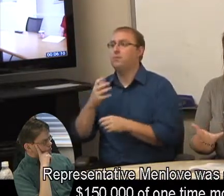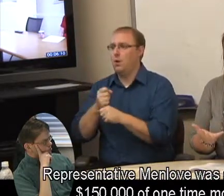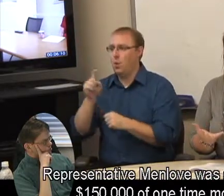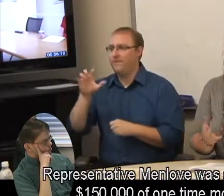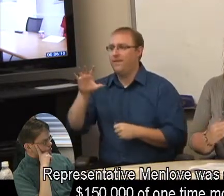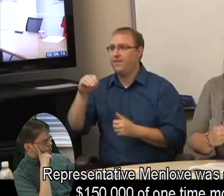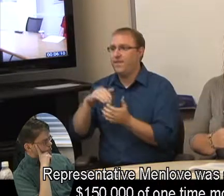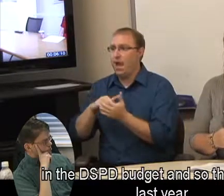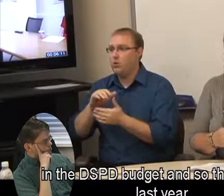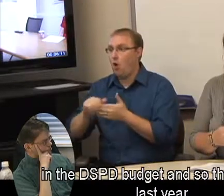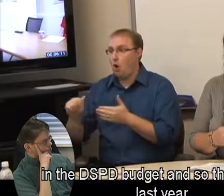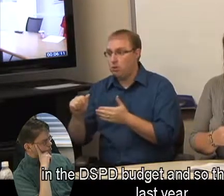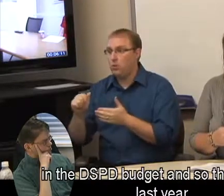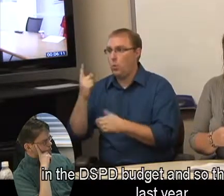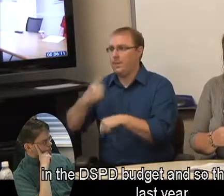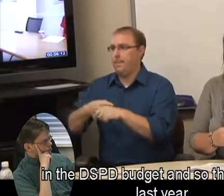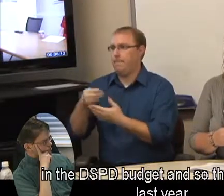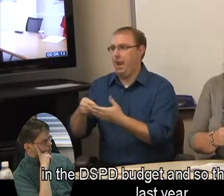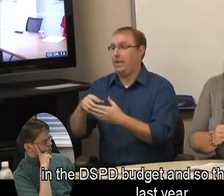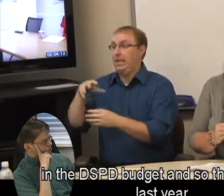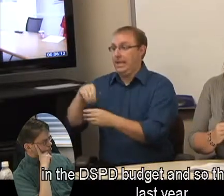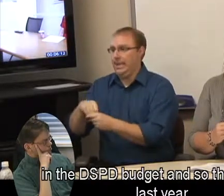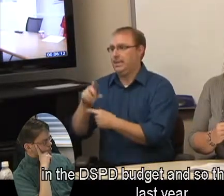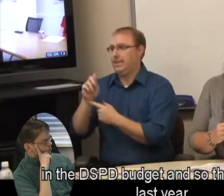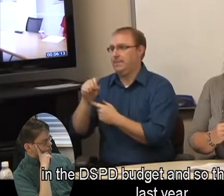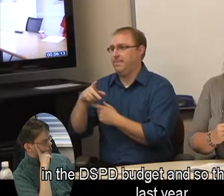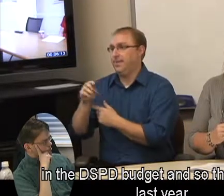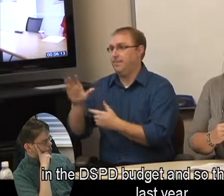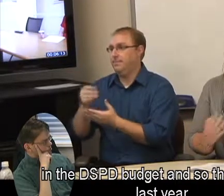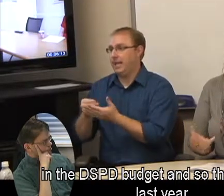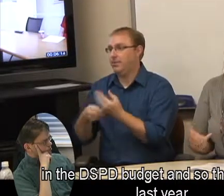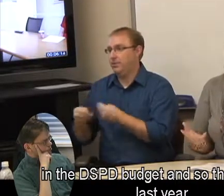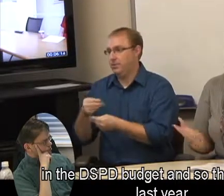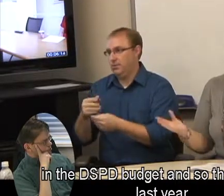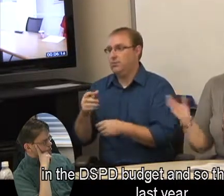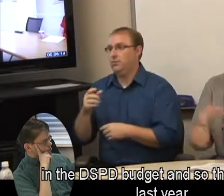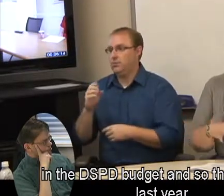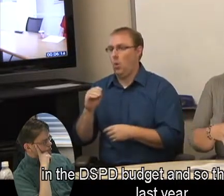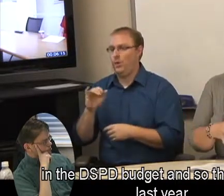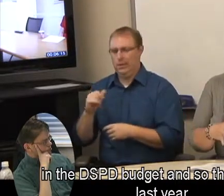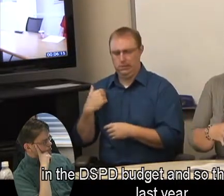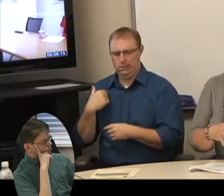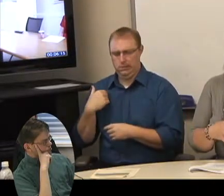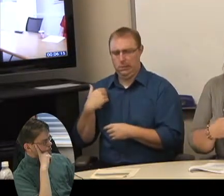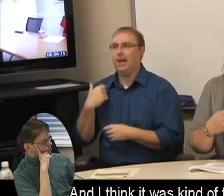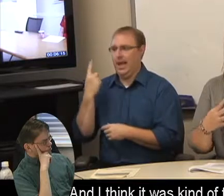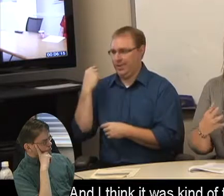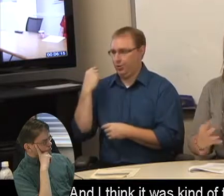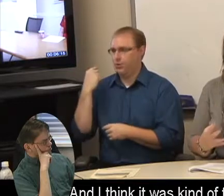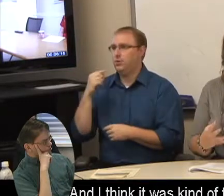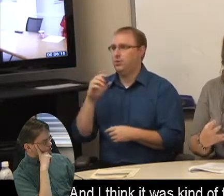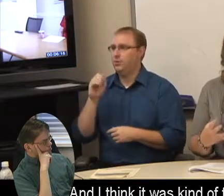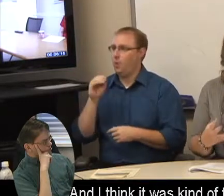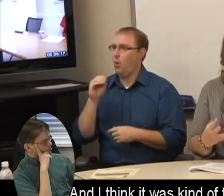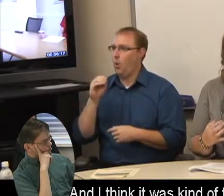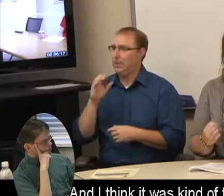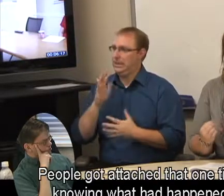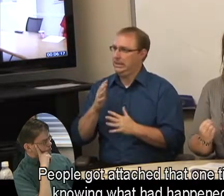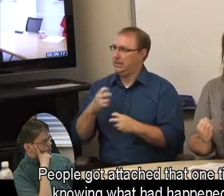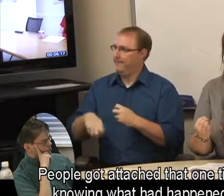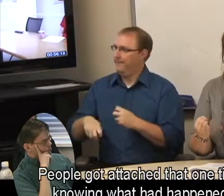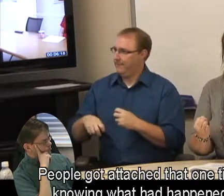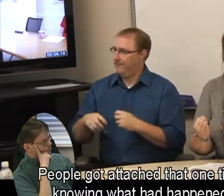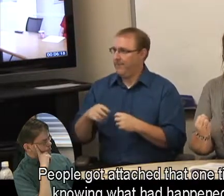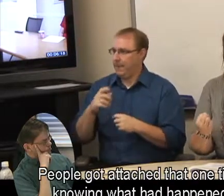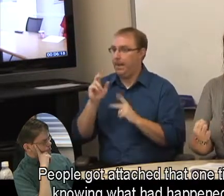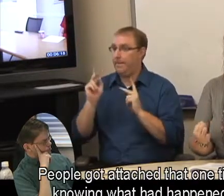one-time money in the DSPD budget. And so that was this last year. And I think it was kind of tough. People,